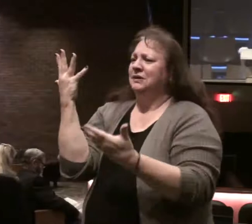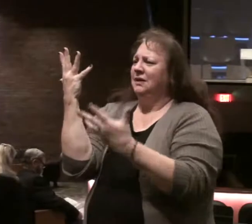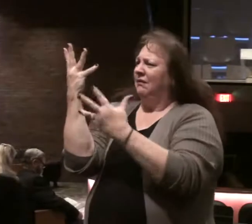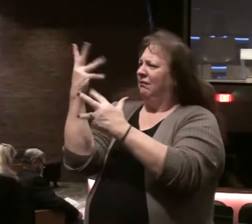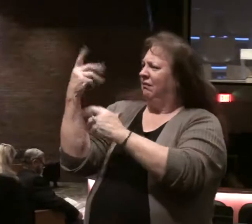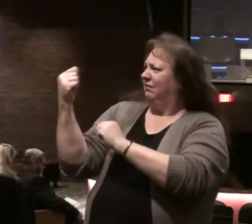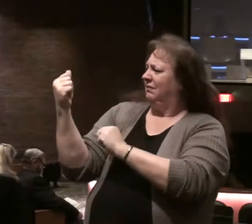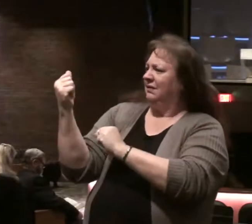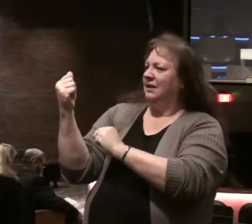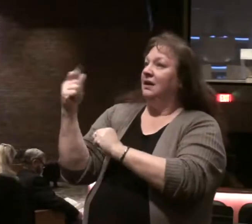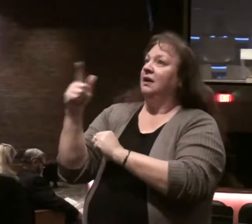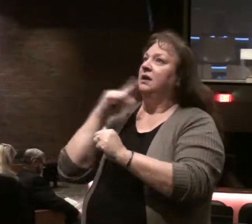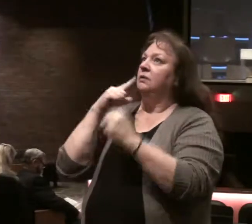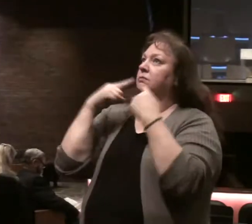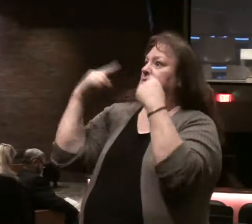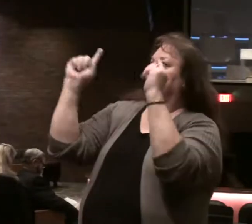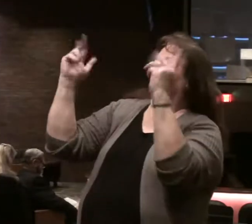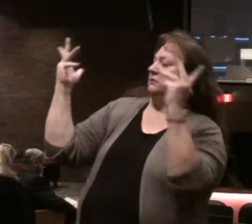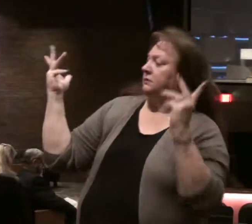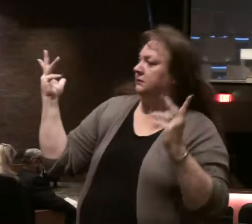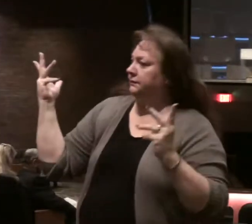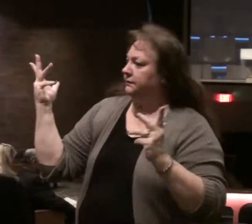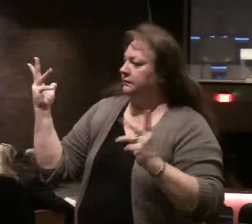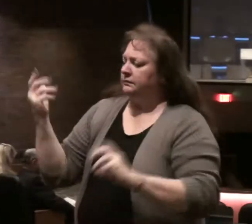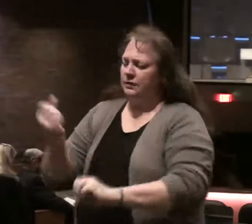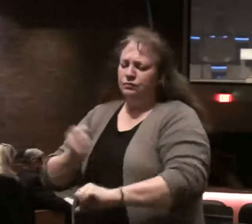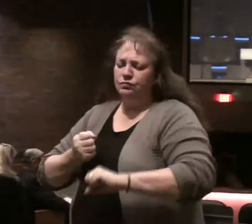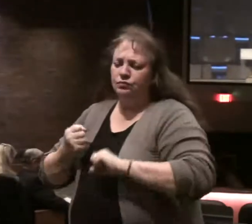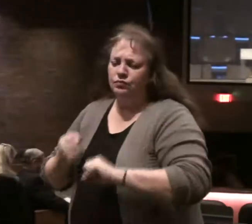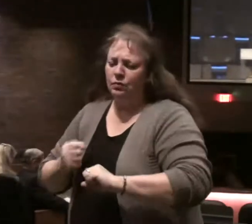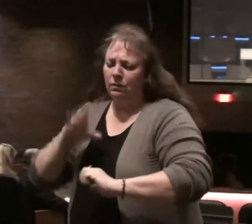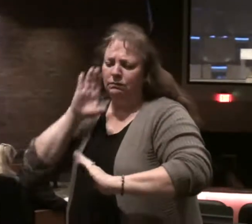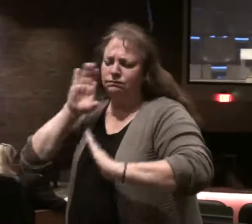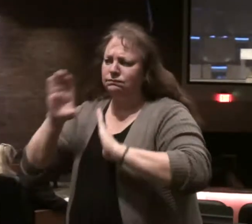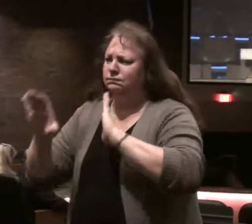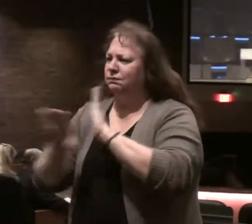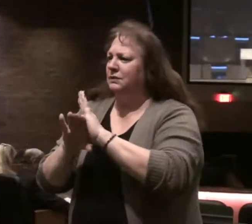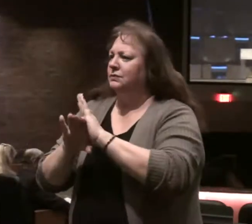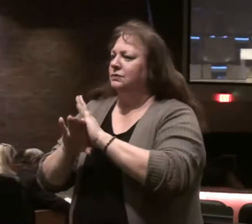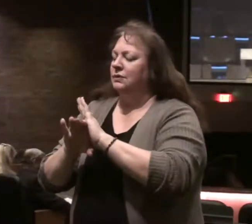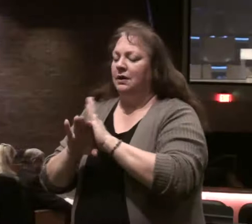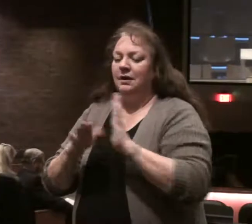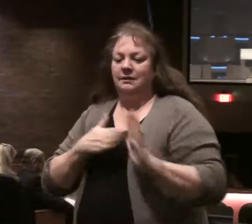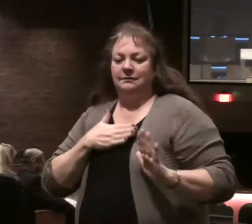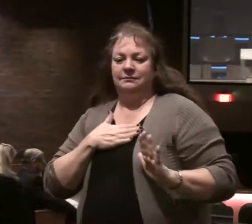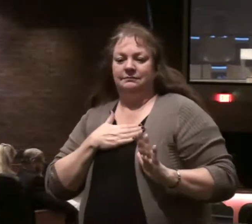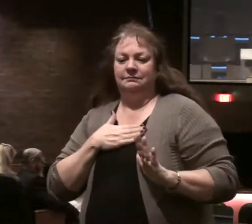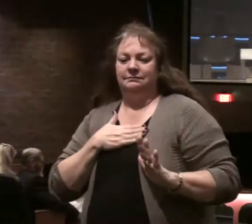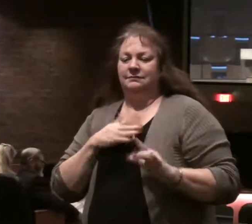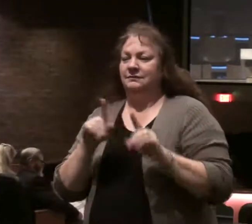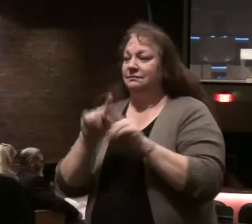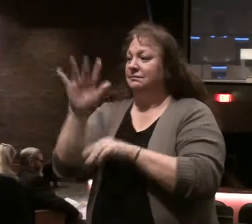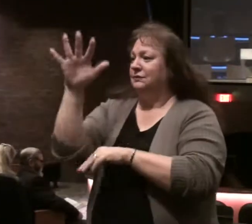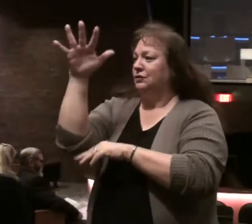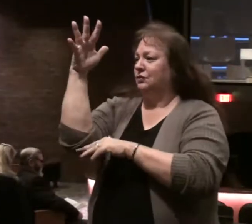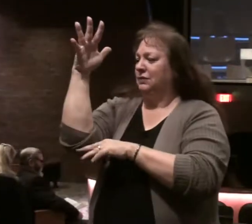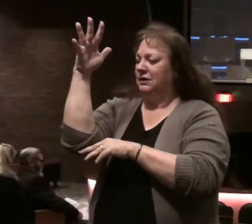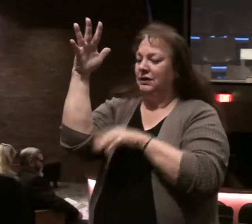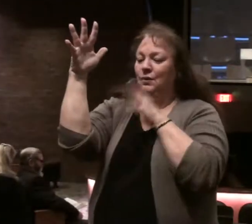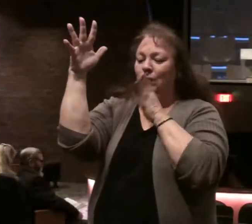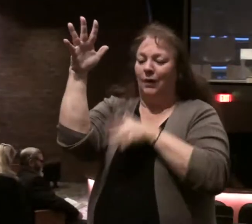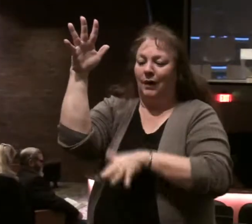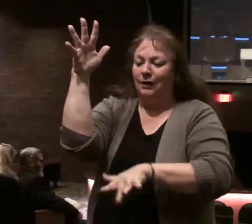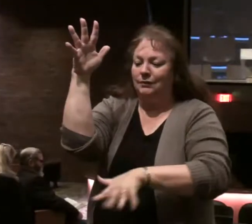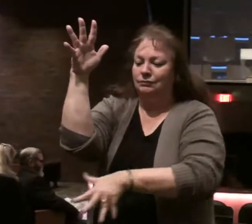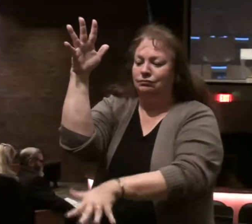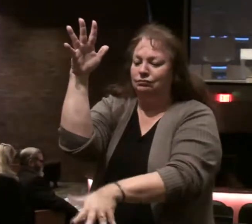whatever he does, he prospers. So a strong illustration of the blessed life, a tree planted by a stream of